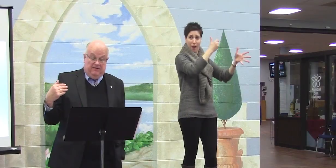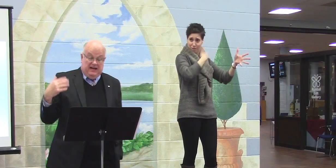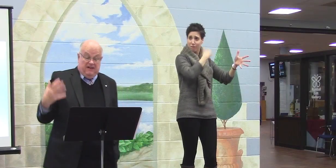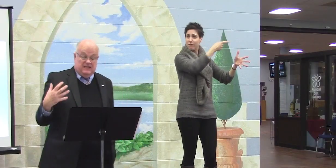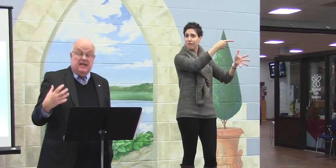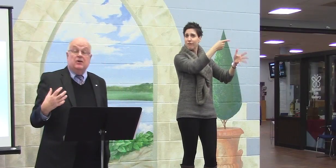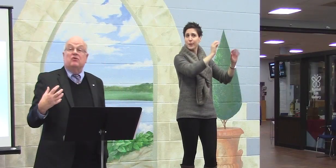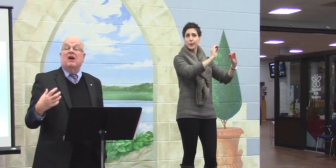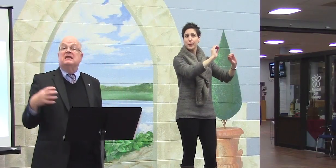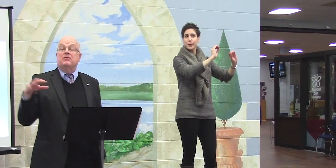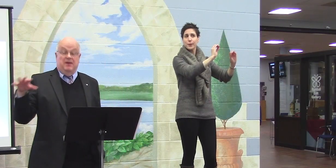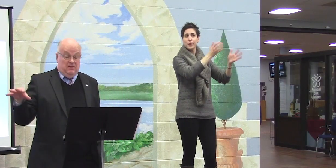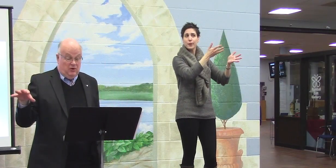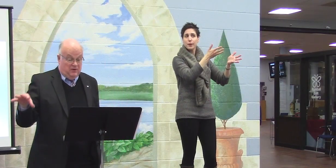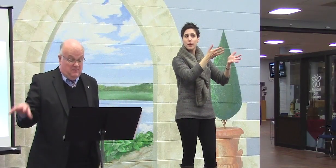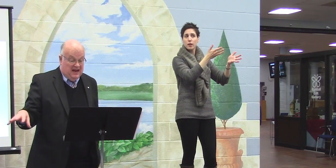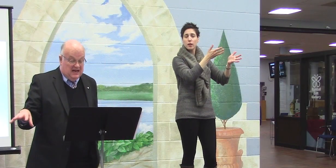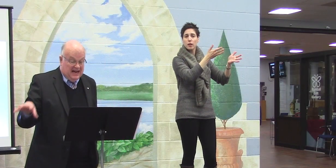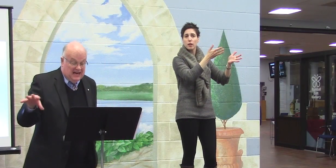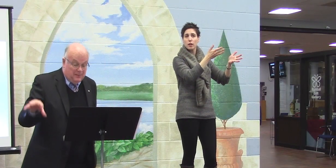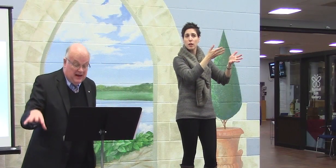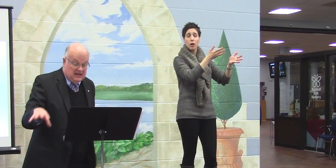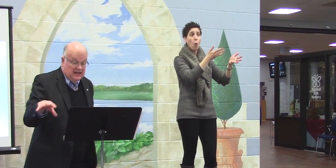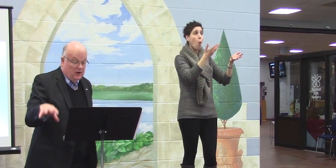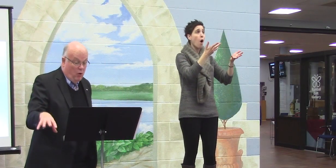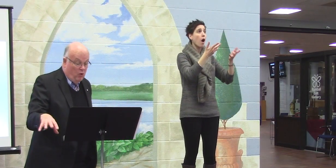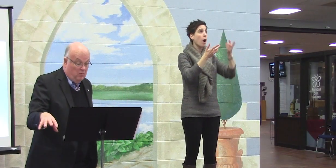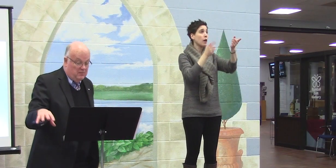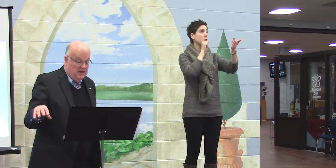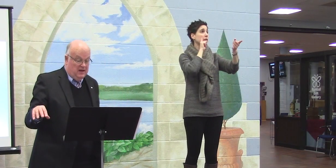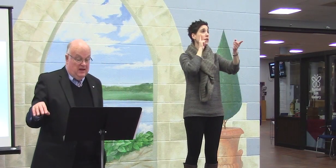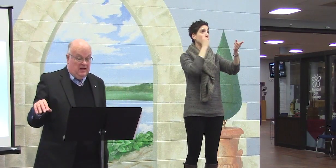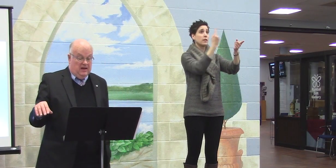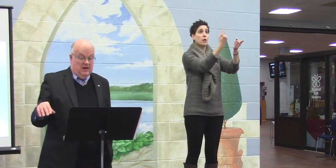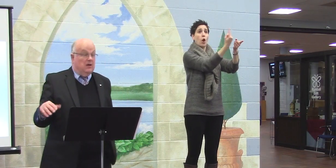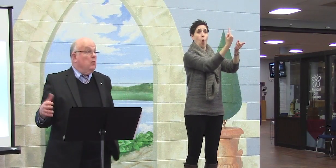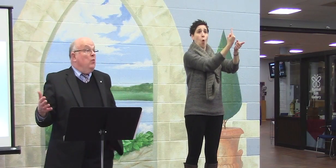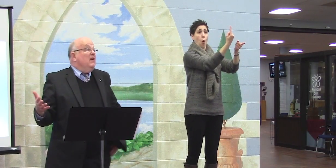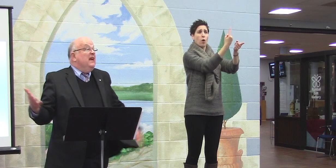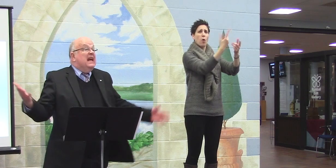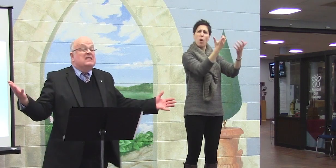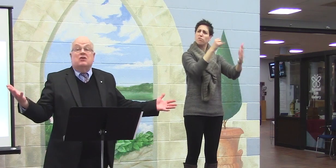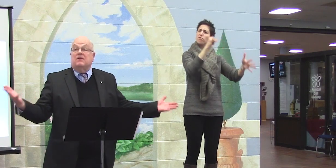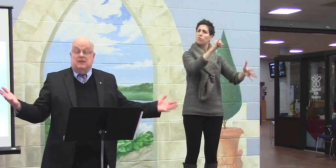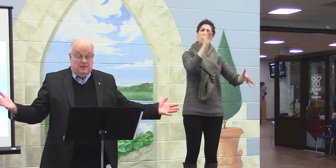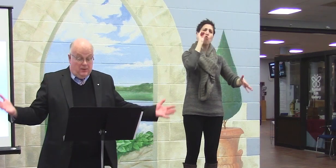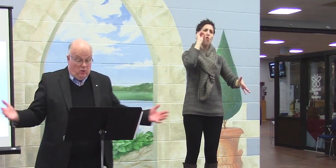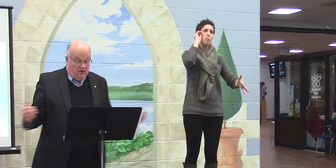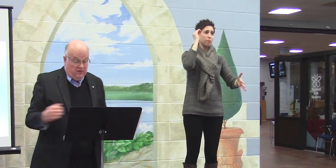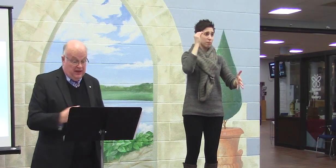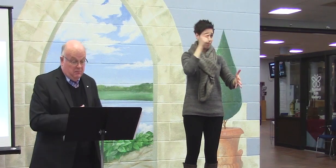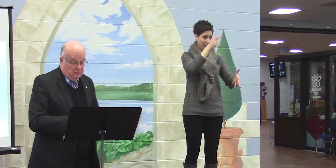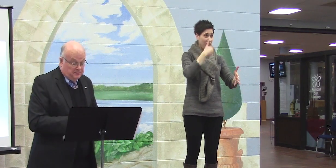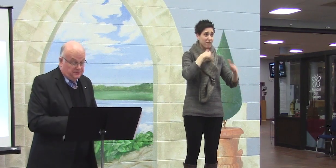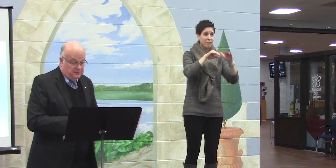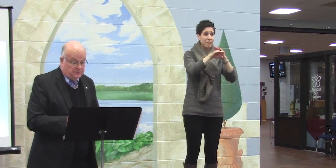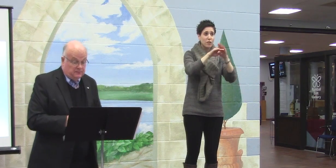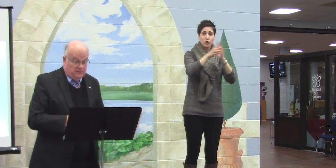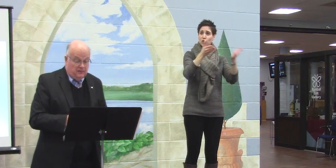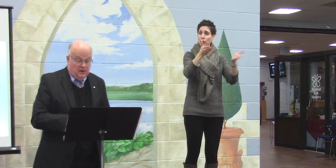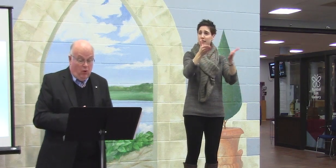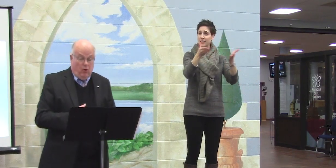If a deaf senior tries to remain independent at home, will they get services that work for them?